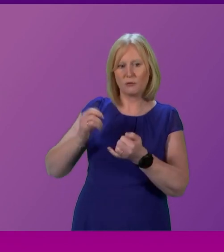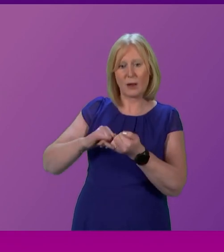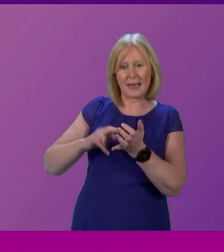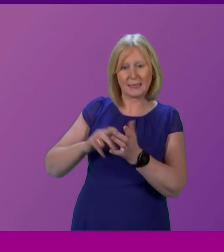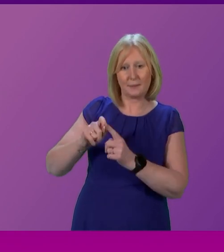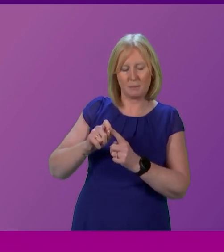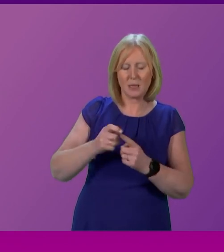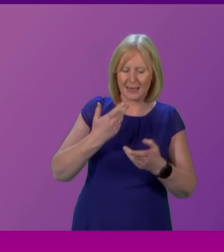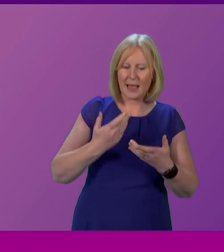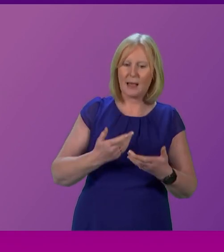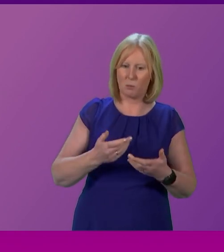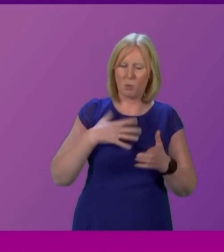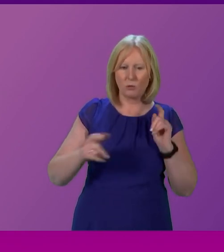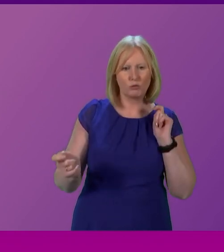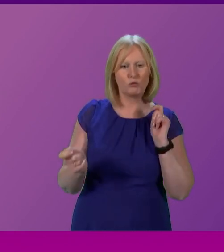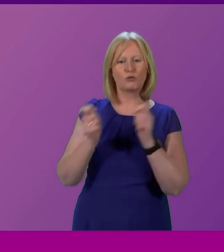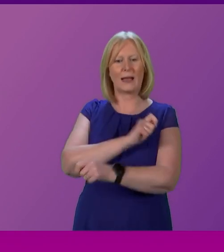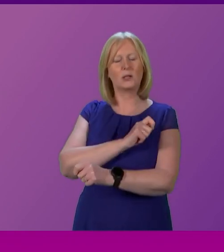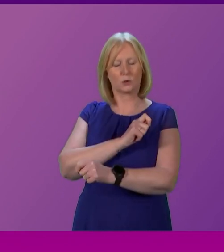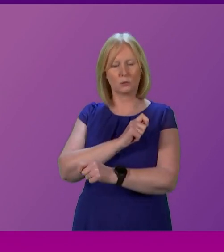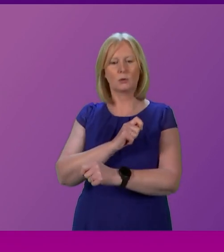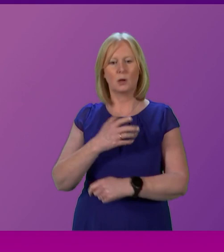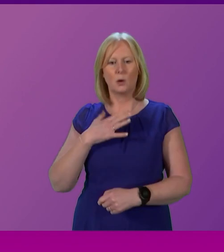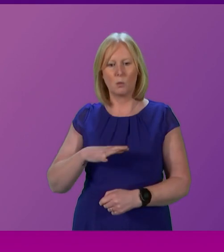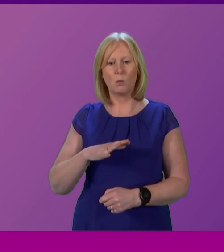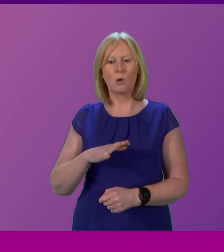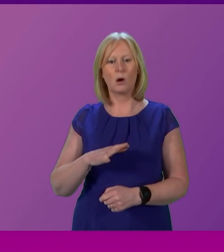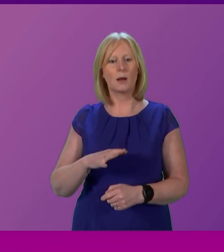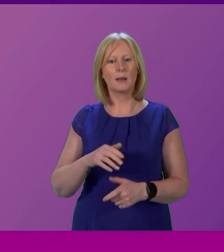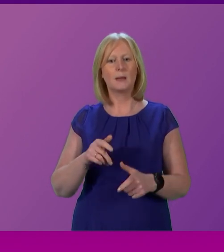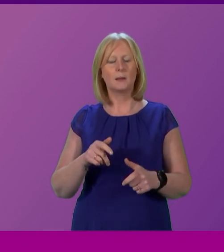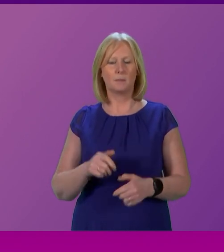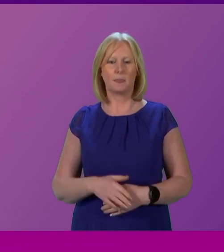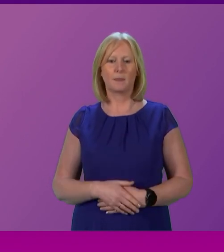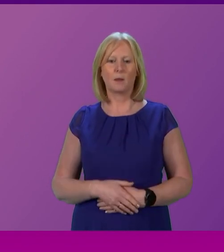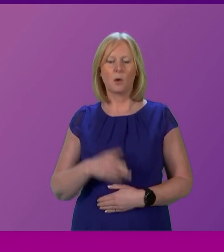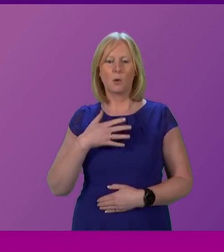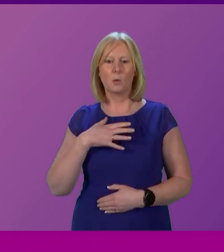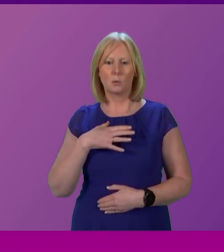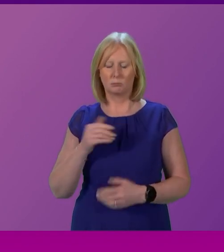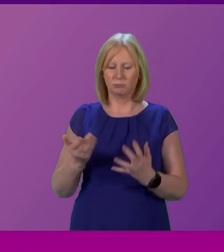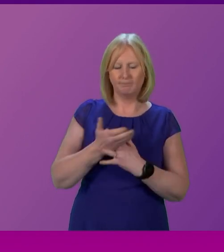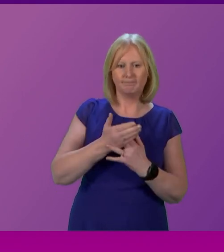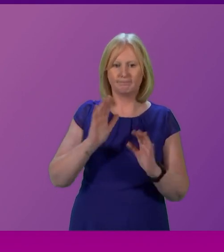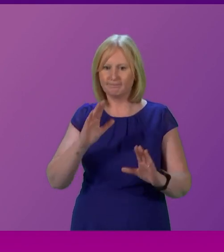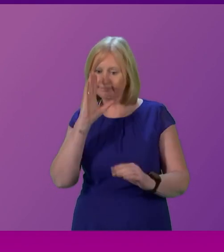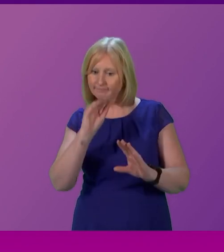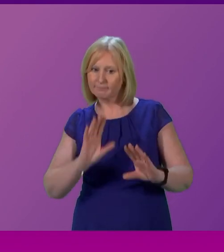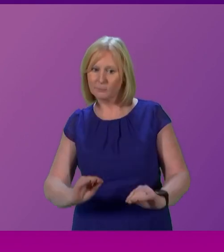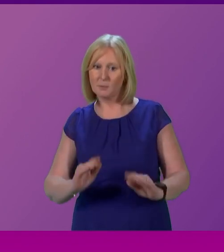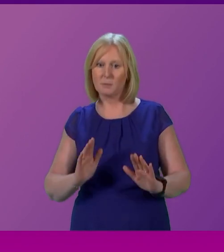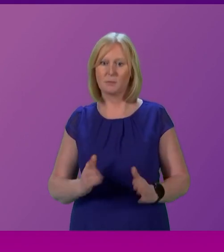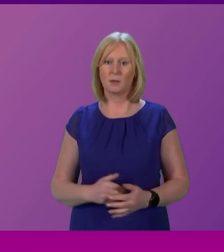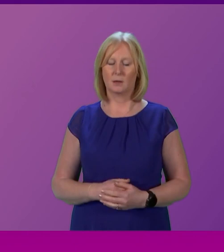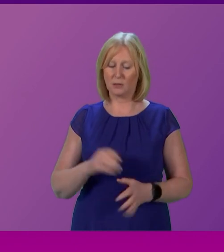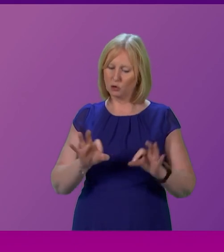today. We want radical change. We want to give people powers to tackle the cost of living crisis. Ms Boyer, please conclude and move your amendment. now. And that is the choice